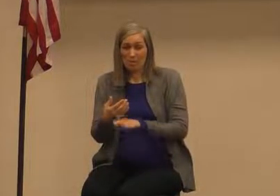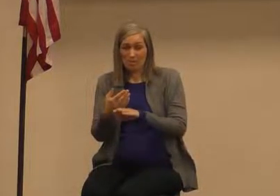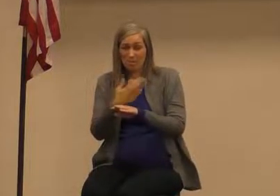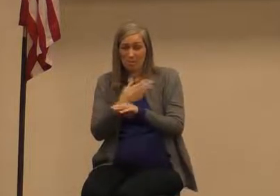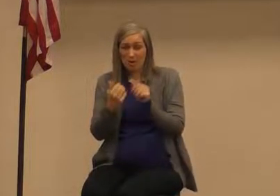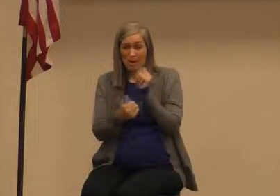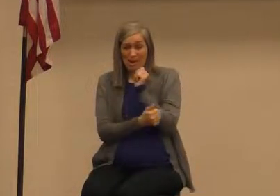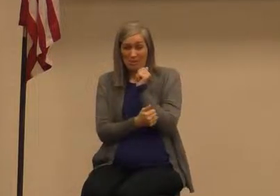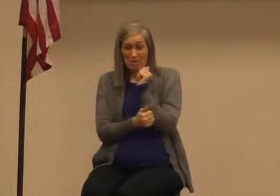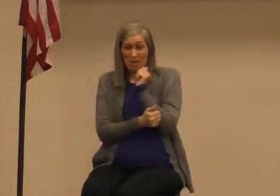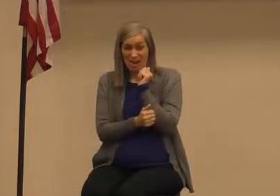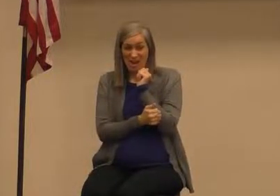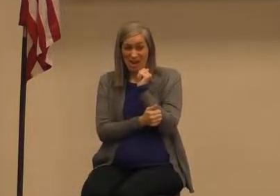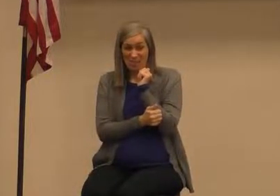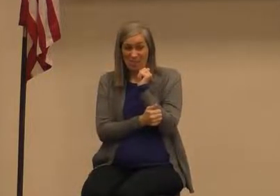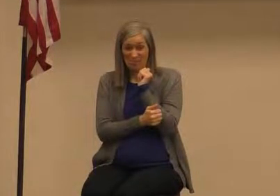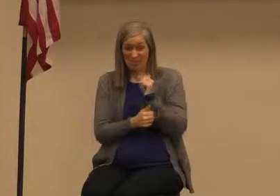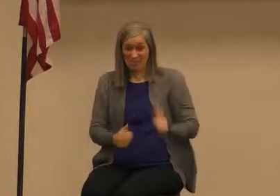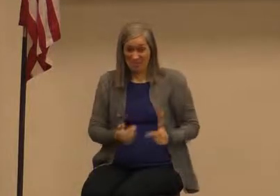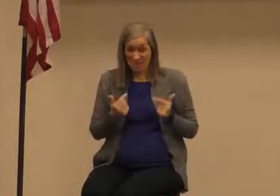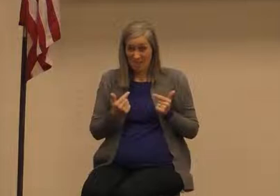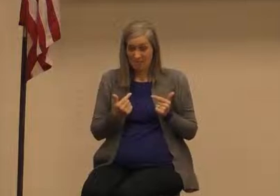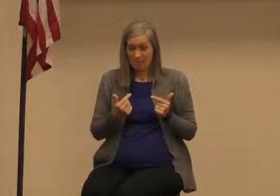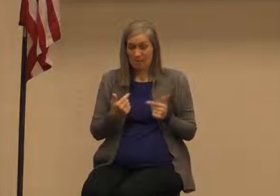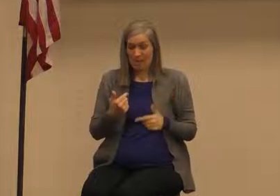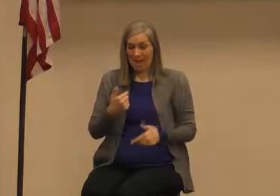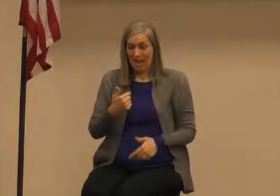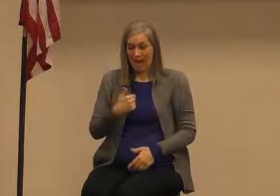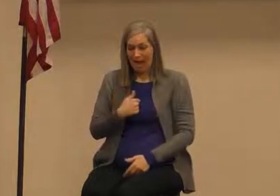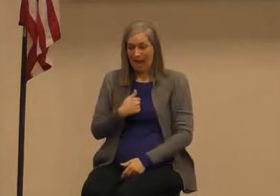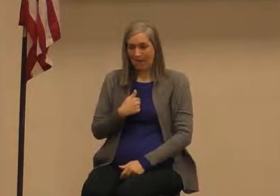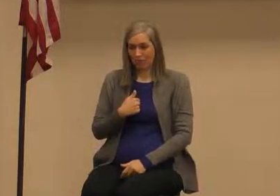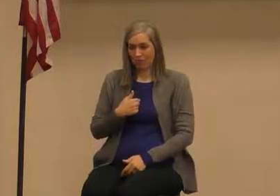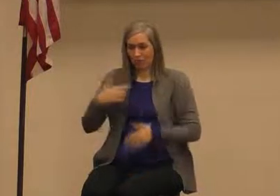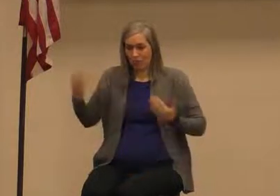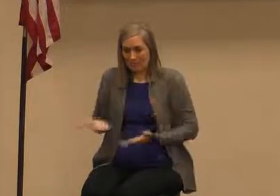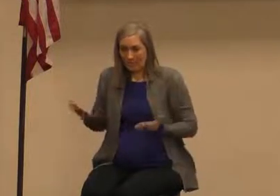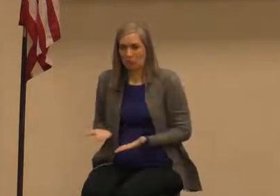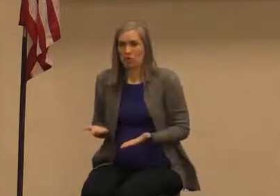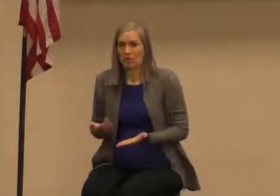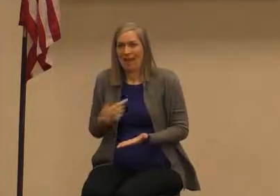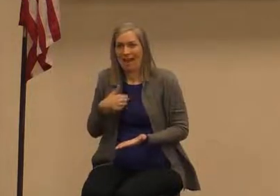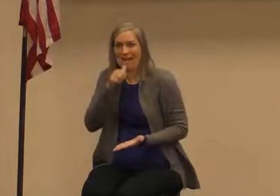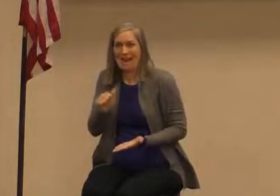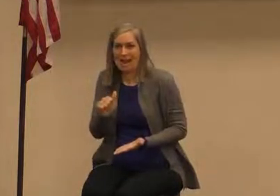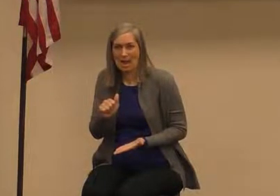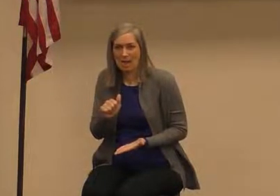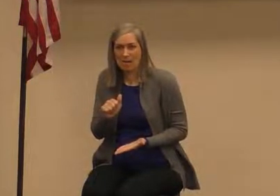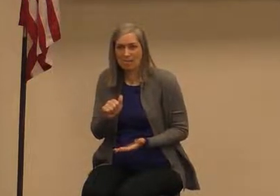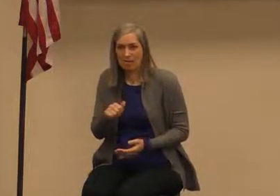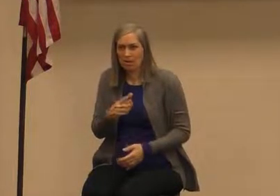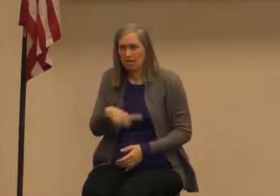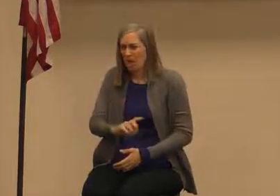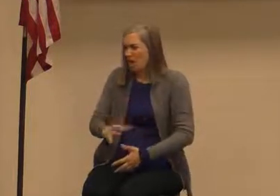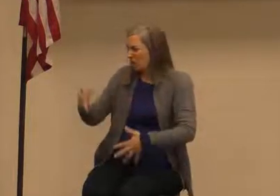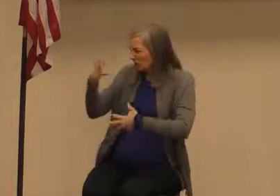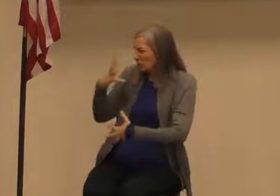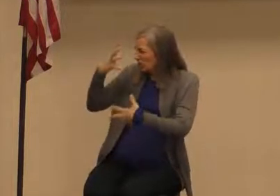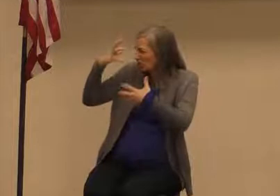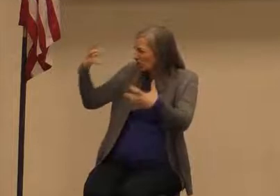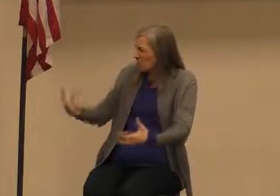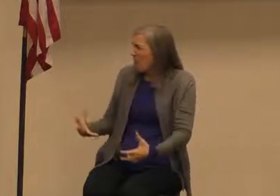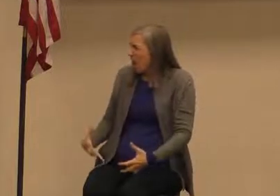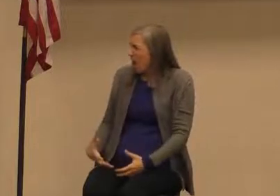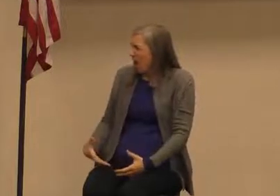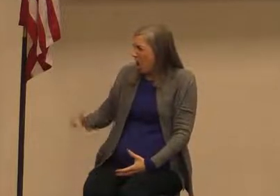was I am and how do you think they responded to that oh dear you you